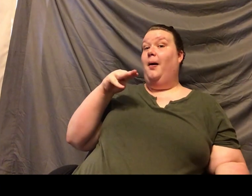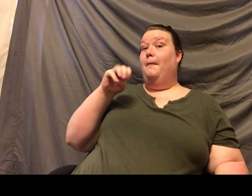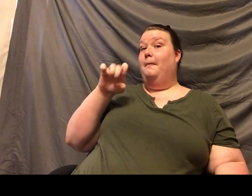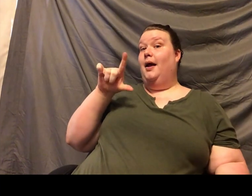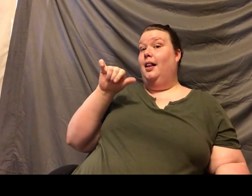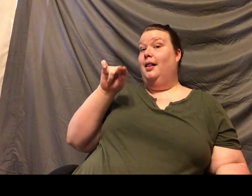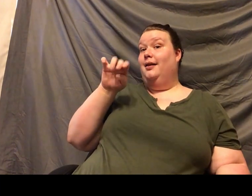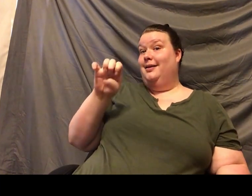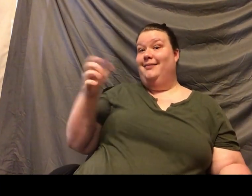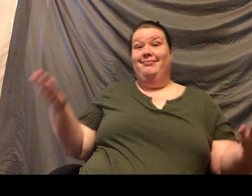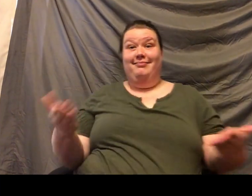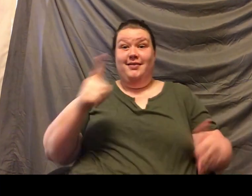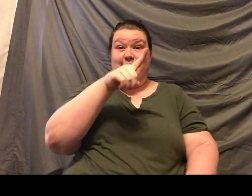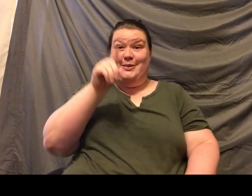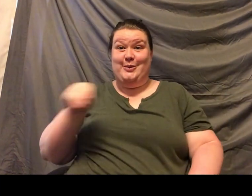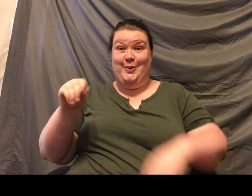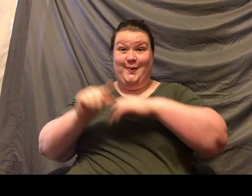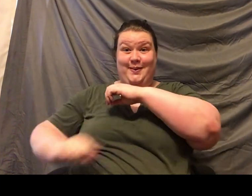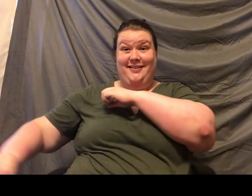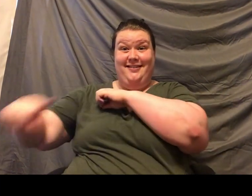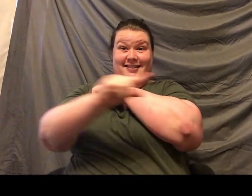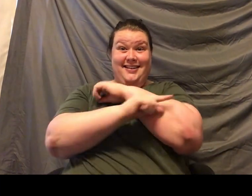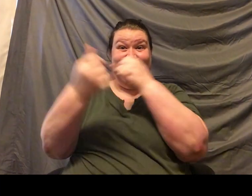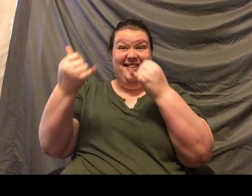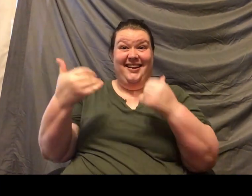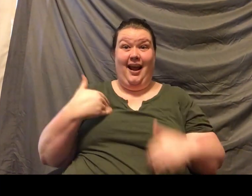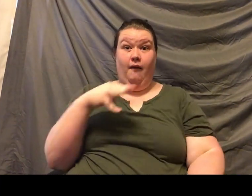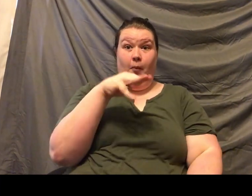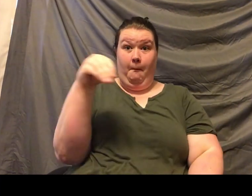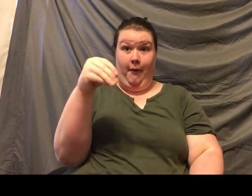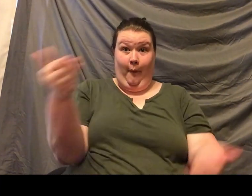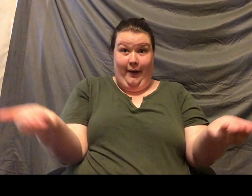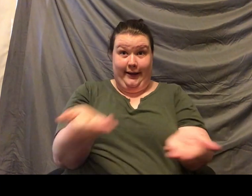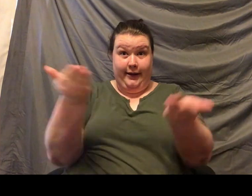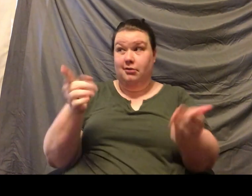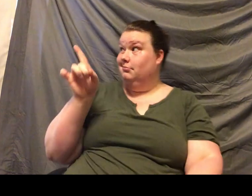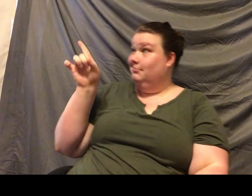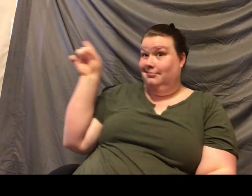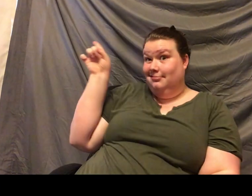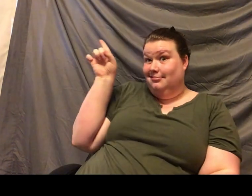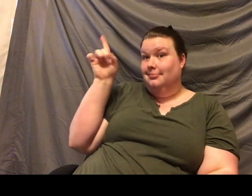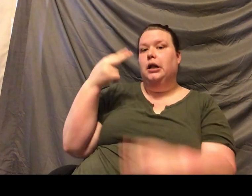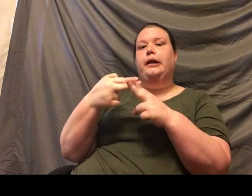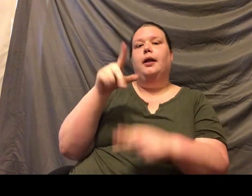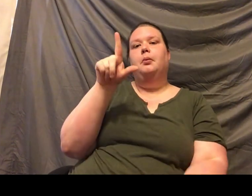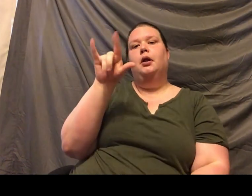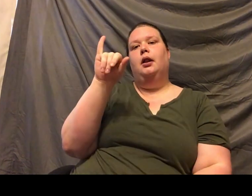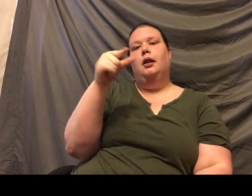Botanical Garden today and we're going to talk to you about our friend Mo. And actually we have Lightning back there too. We have two two-toed sloths. So Mo